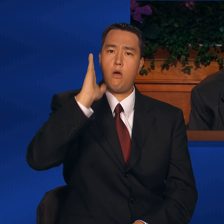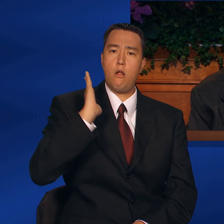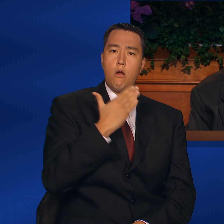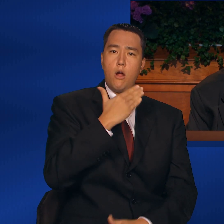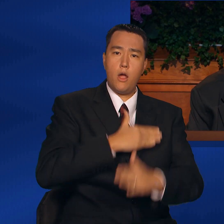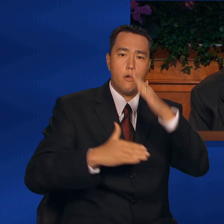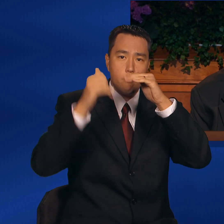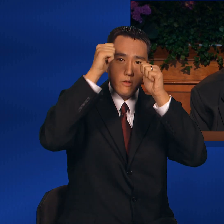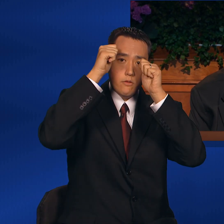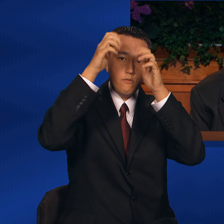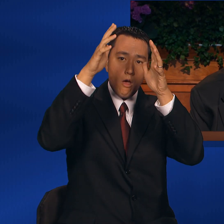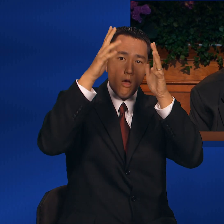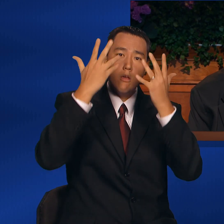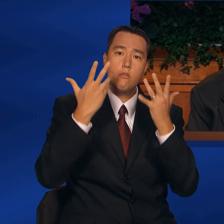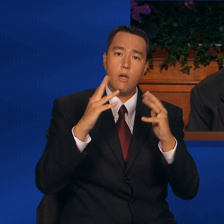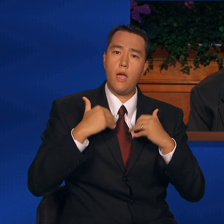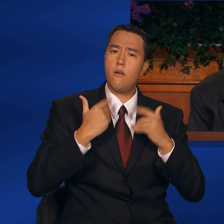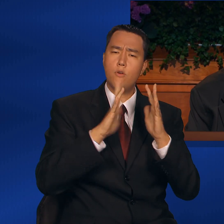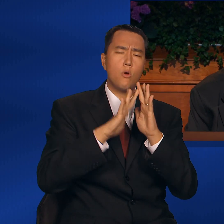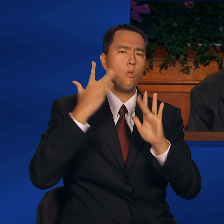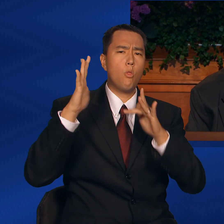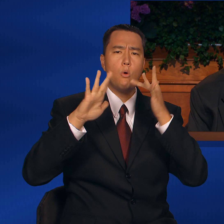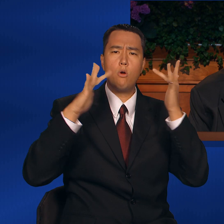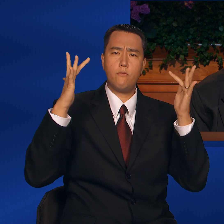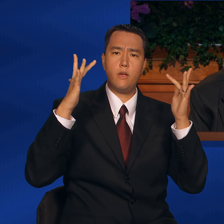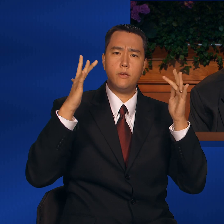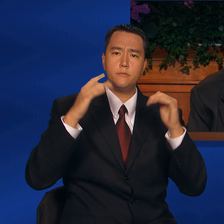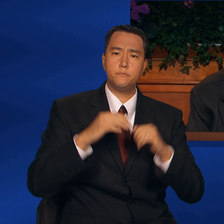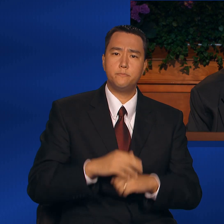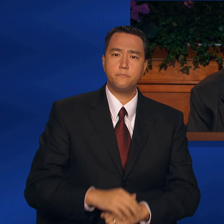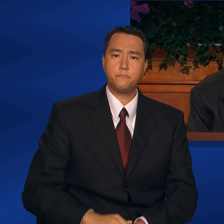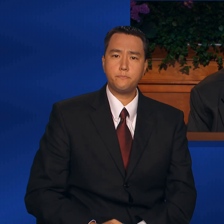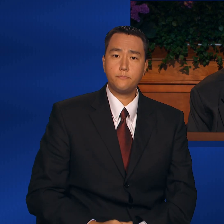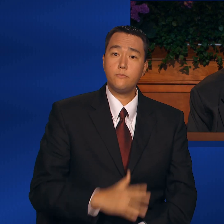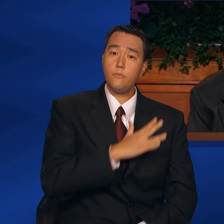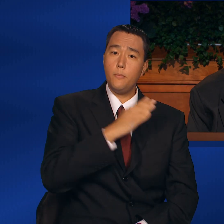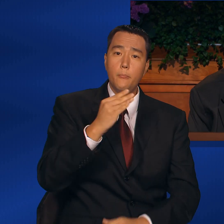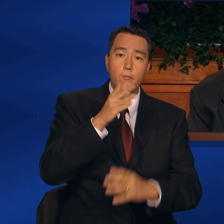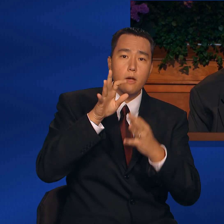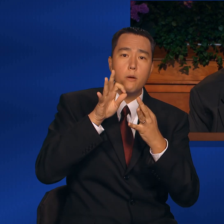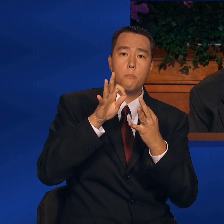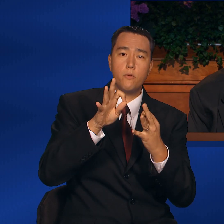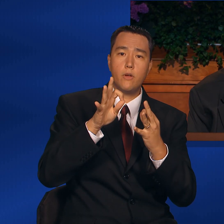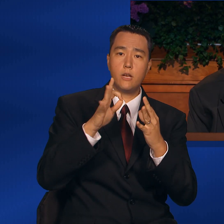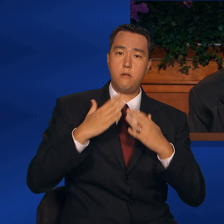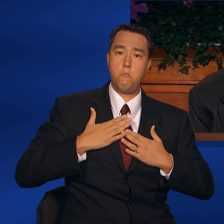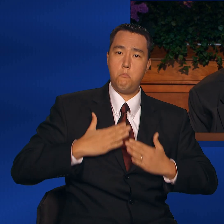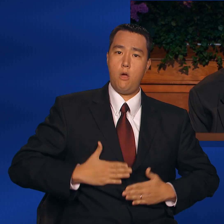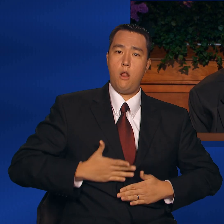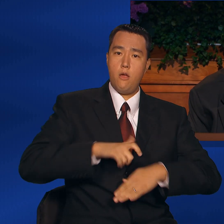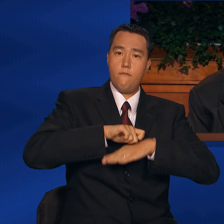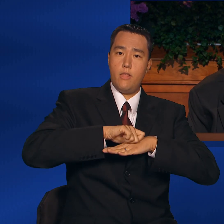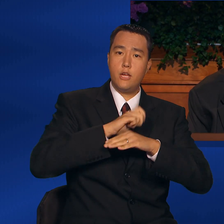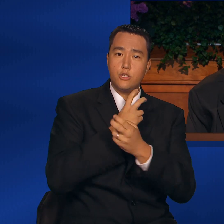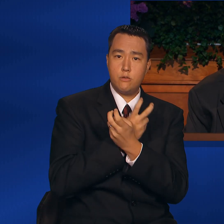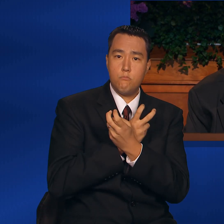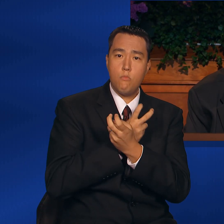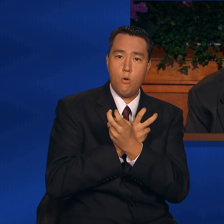Father, has a glorified and perfected body of flesh and bone.